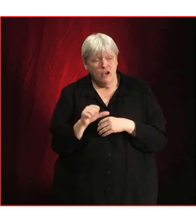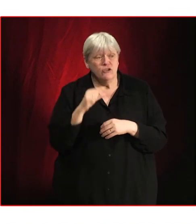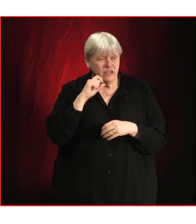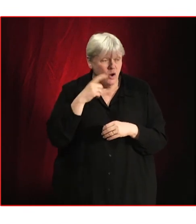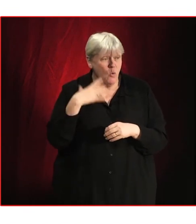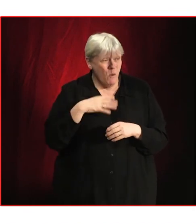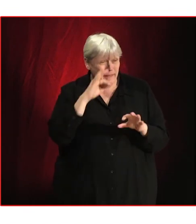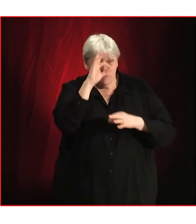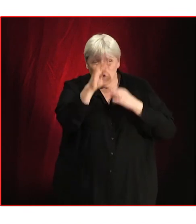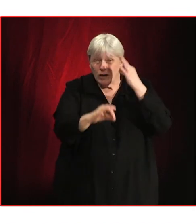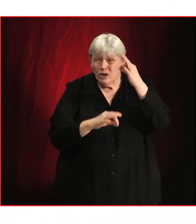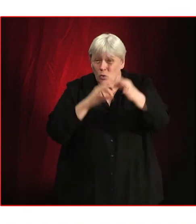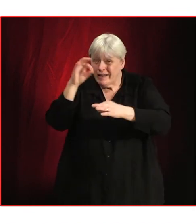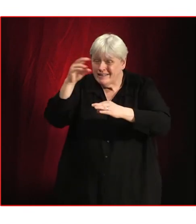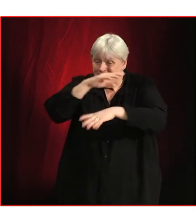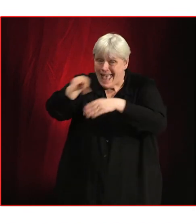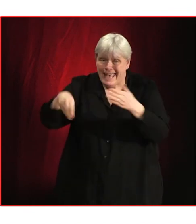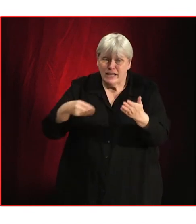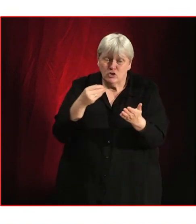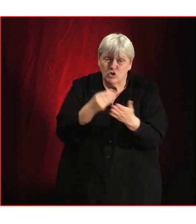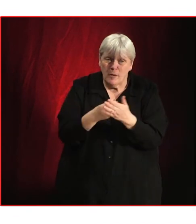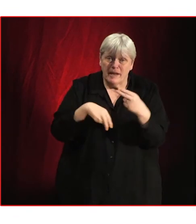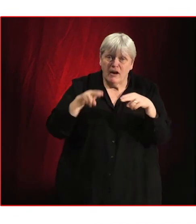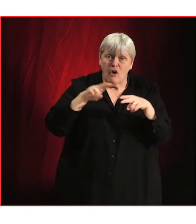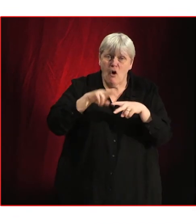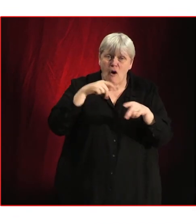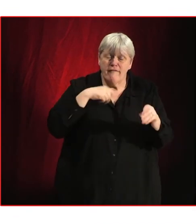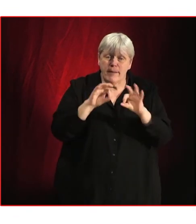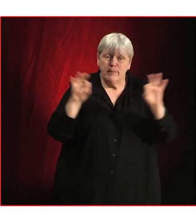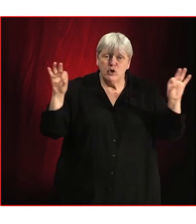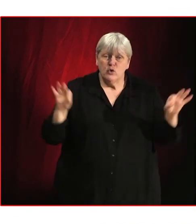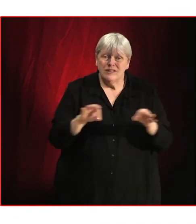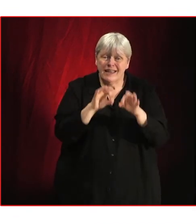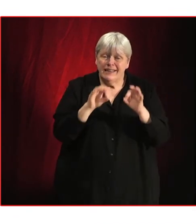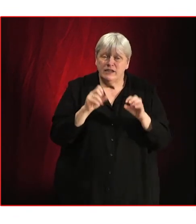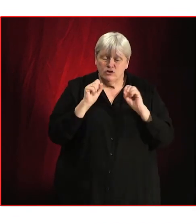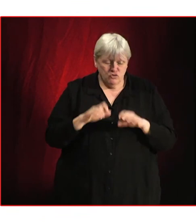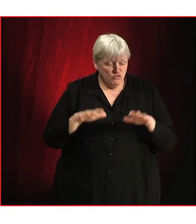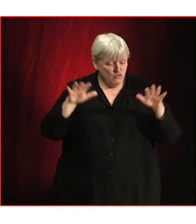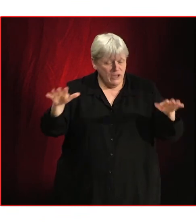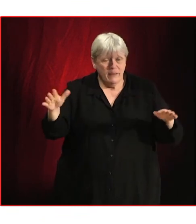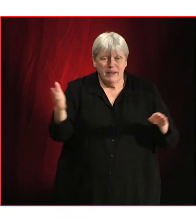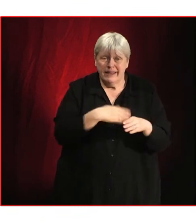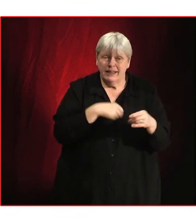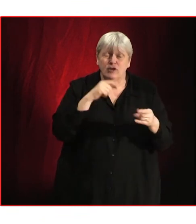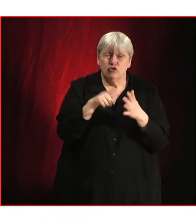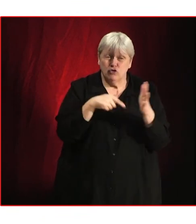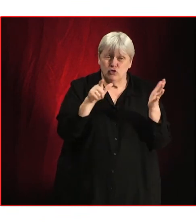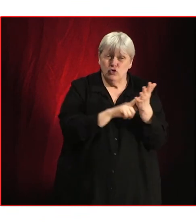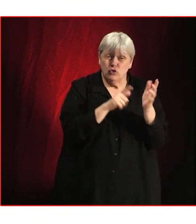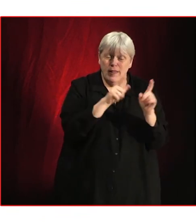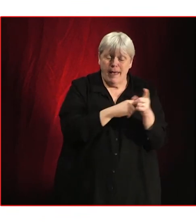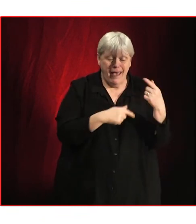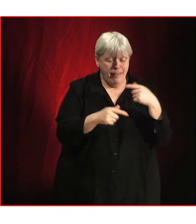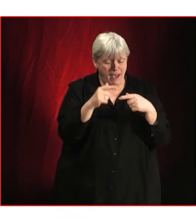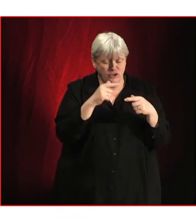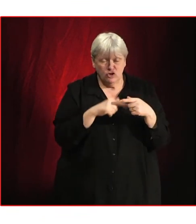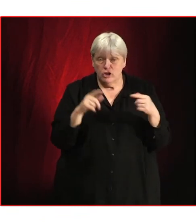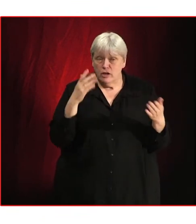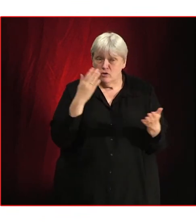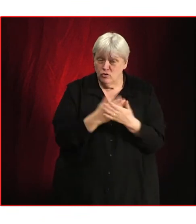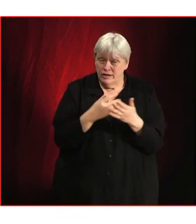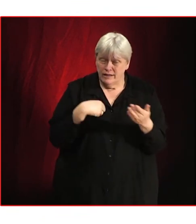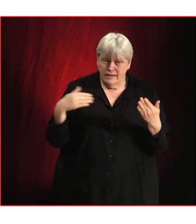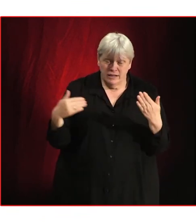into the economics of music streaming. This inquiry and report was published in July 2021 and called for a complete